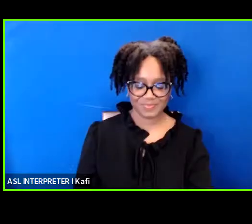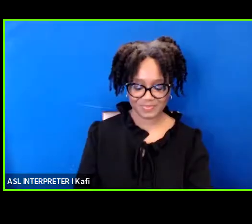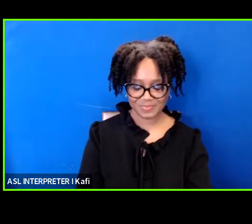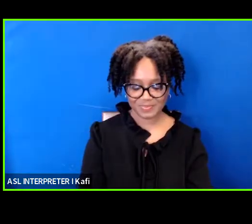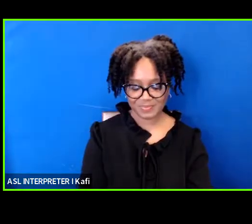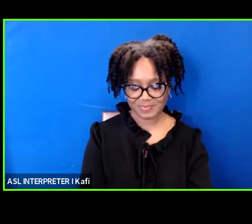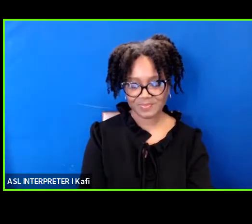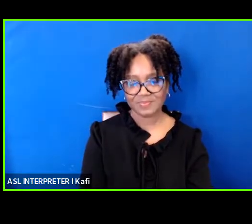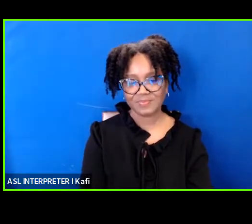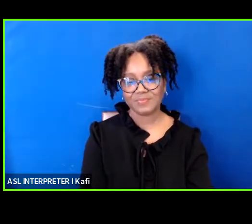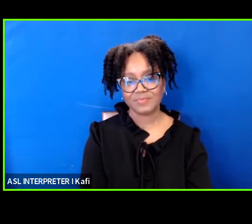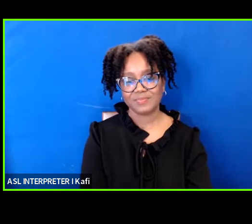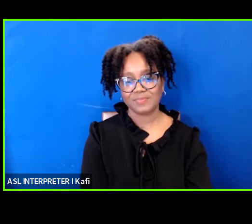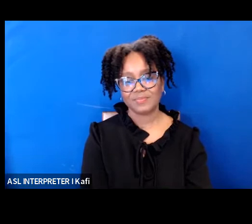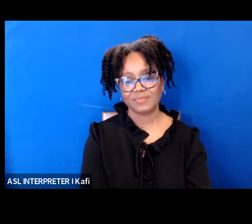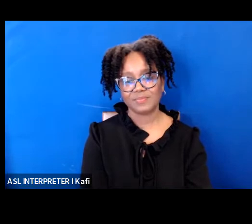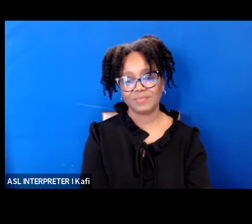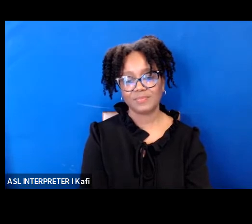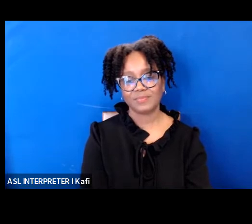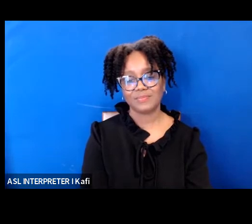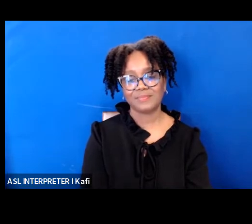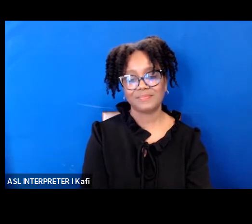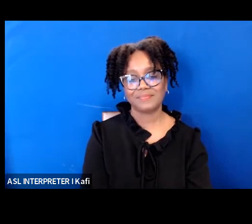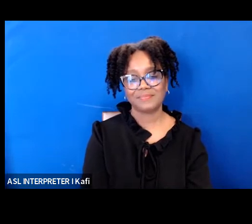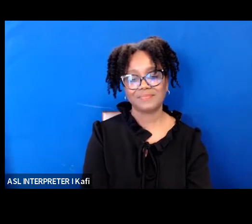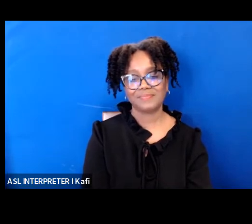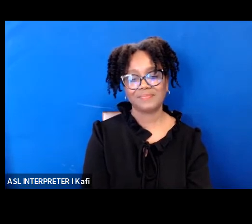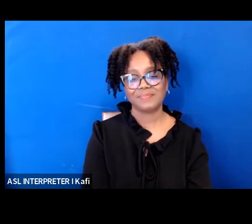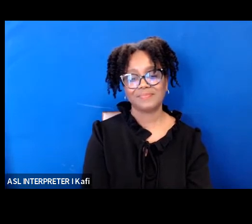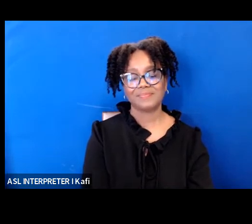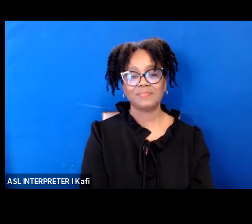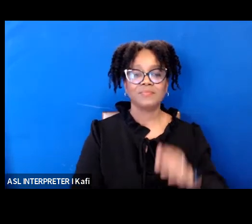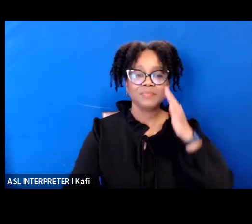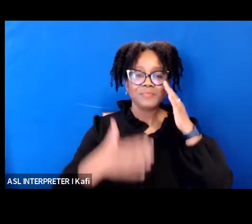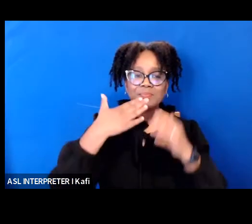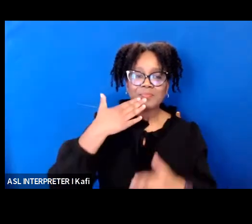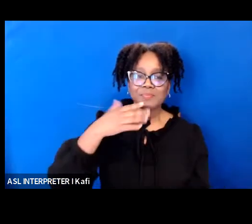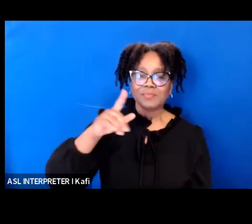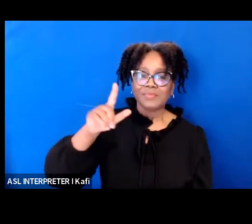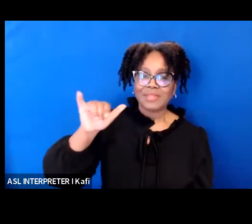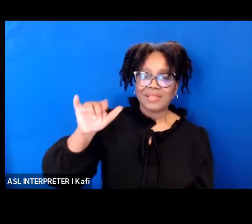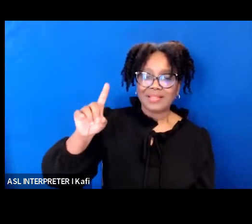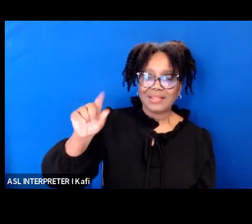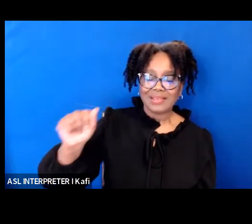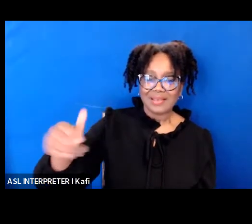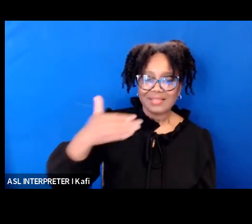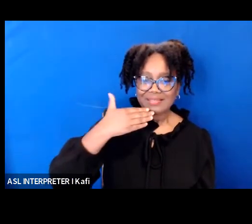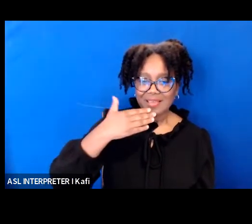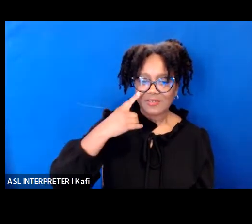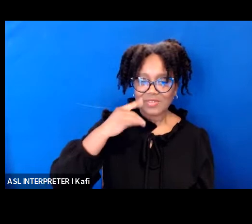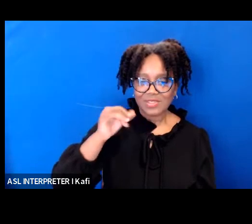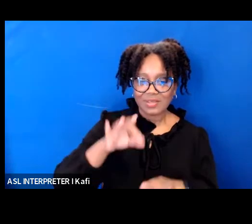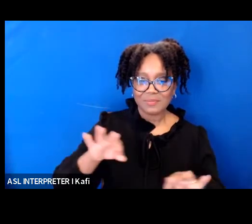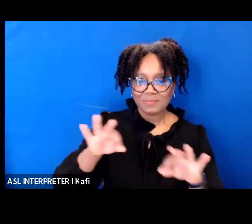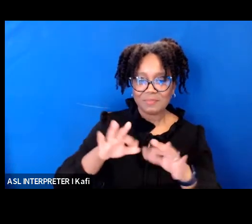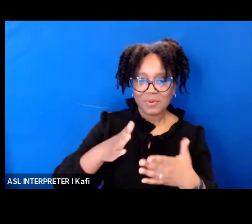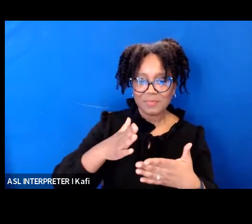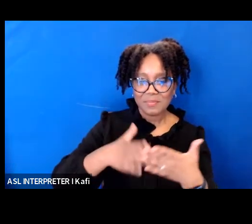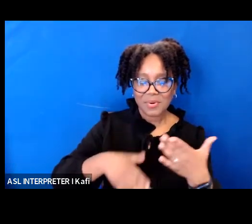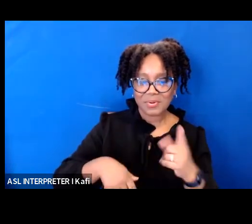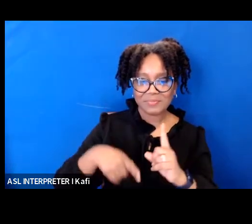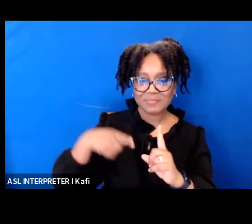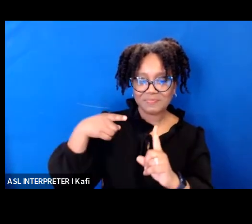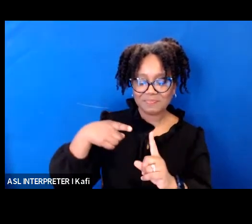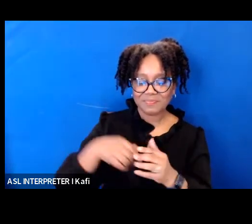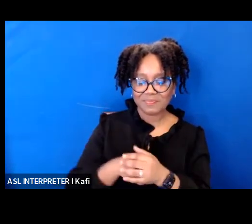thank you so much lydia for bringing awareness to that important point what i often call cosmetic diversity we need